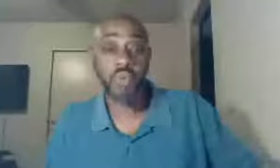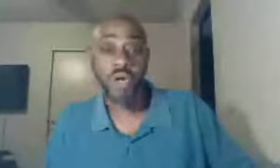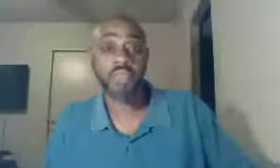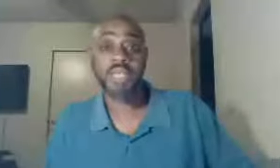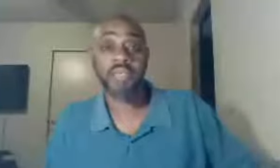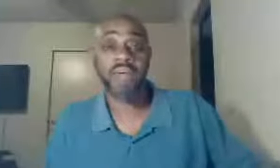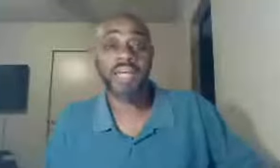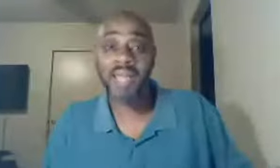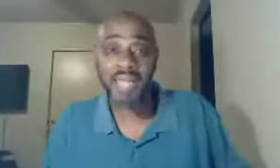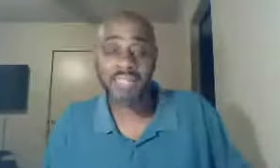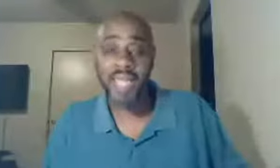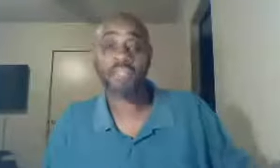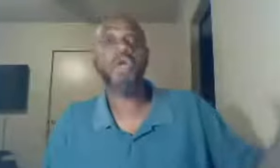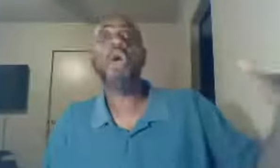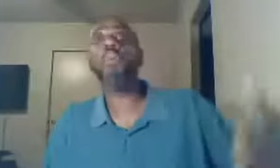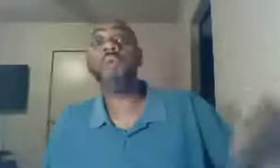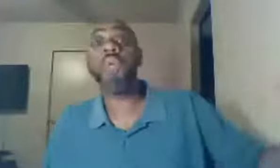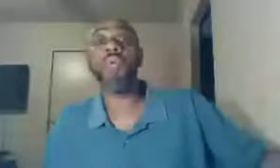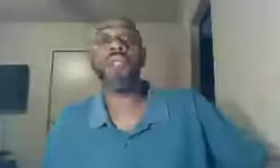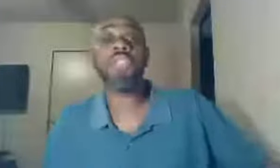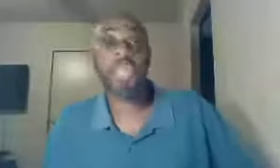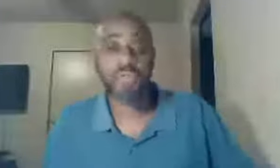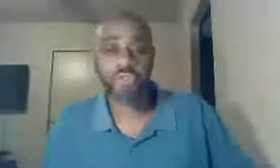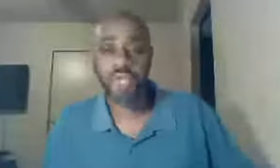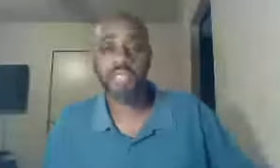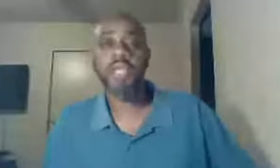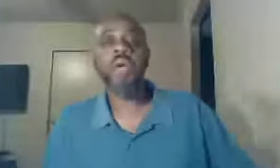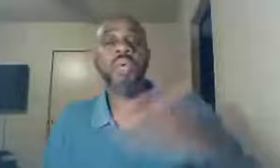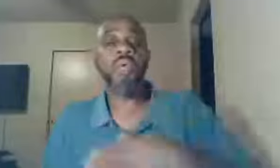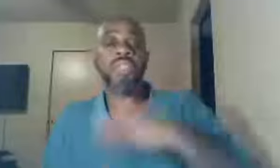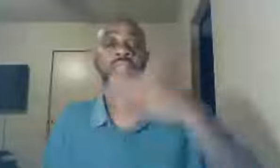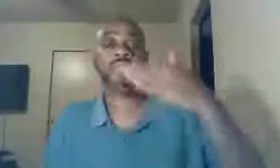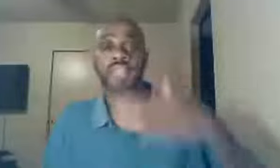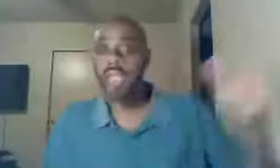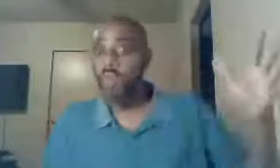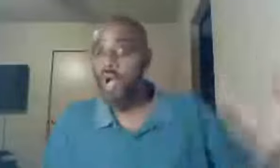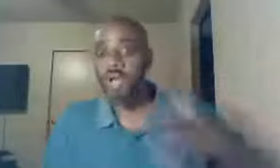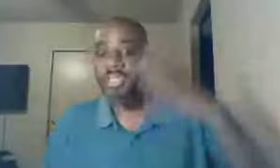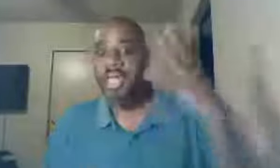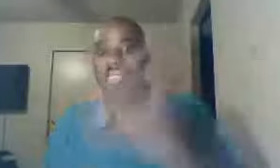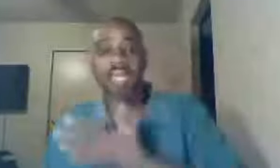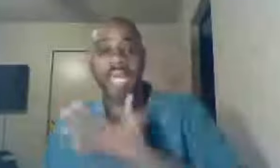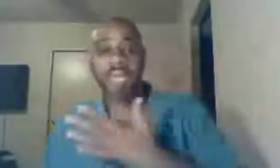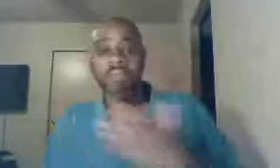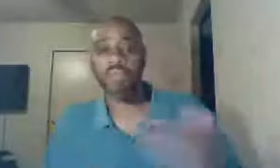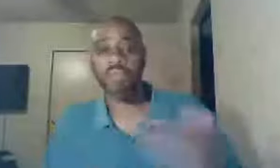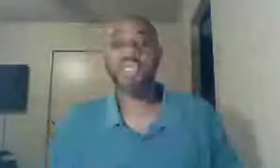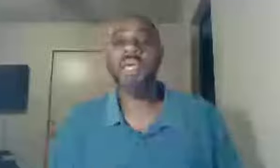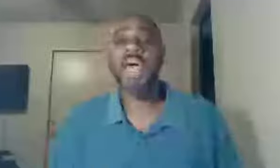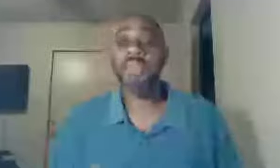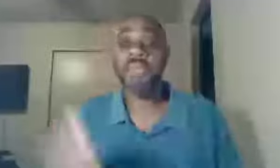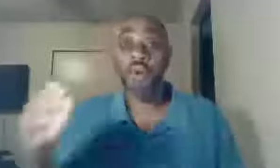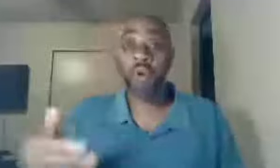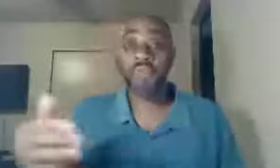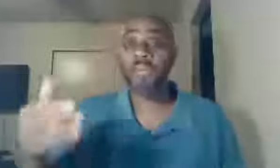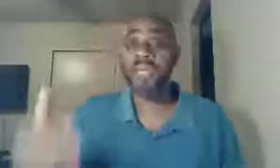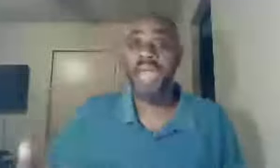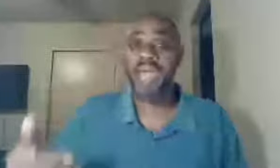words, in right context, when we were children, we would just say words, as they came to us, and then hopefully, we had